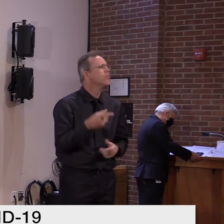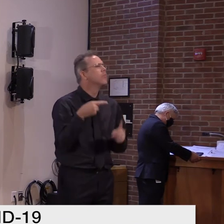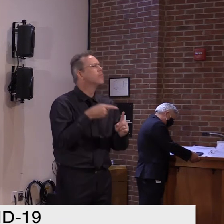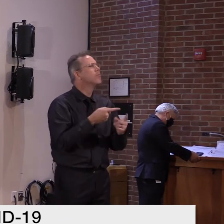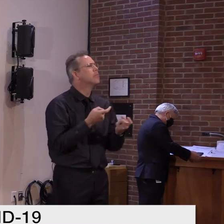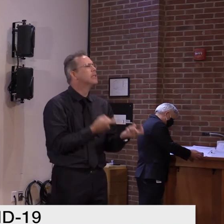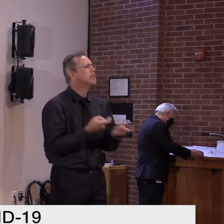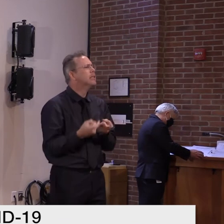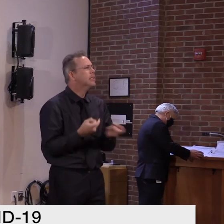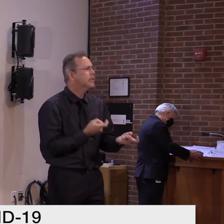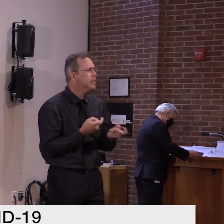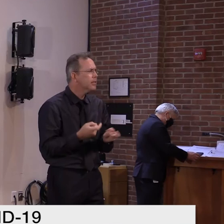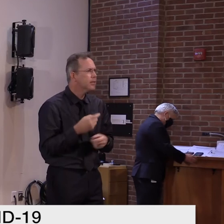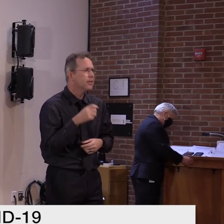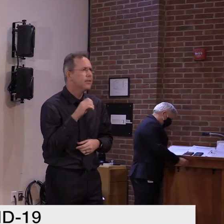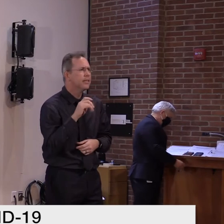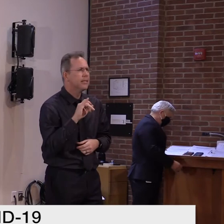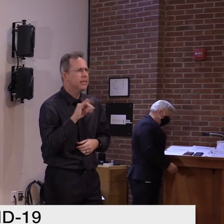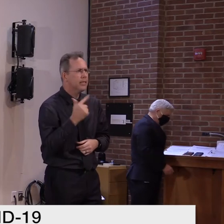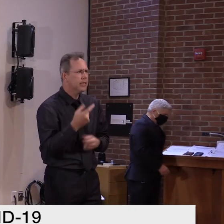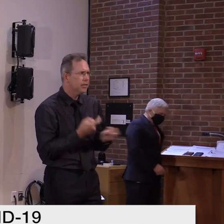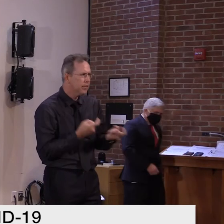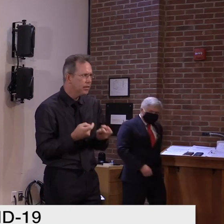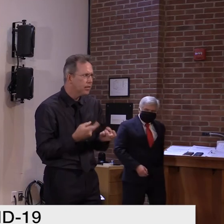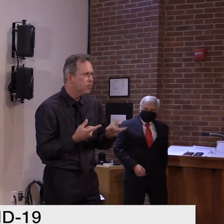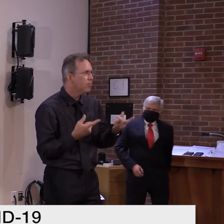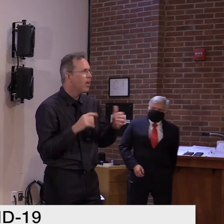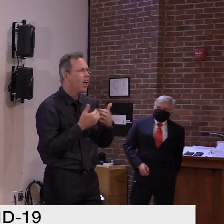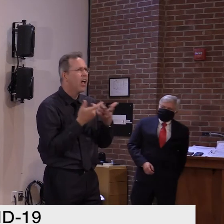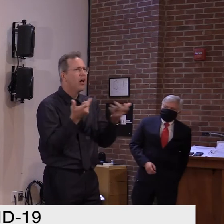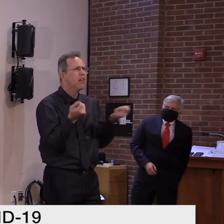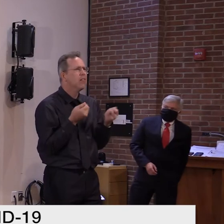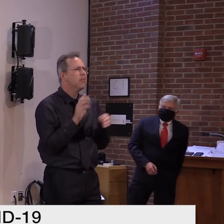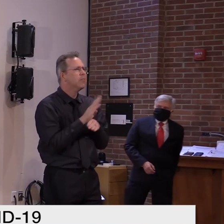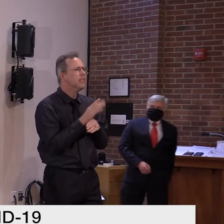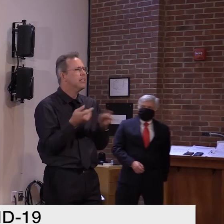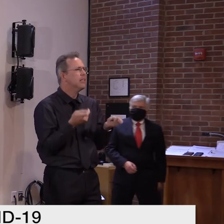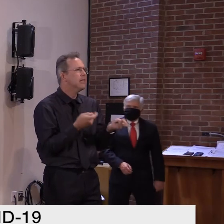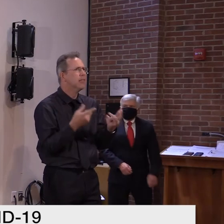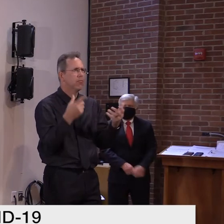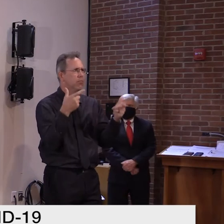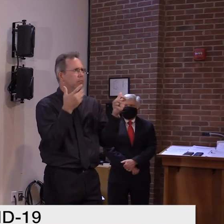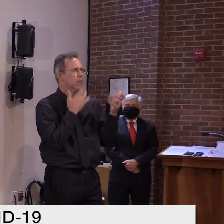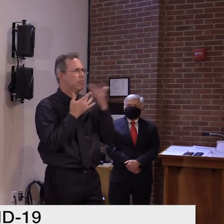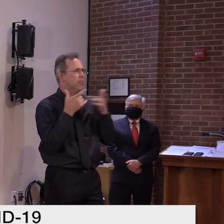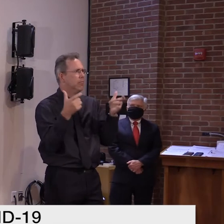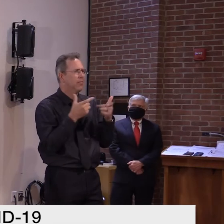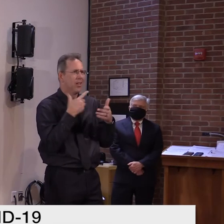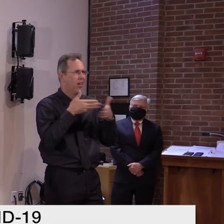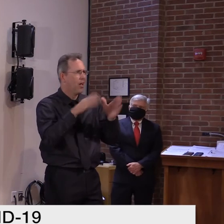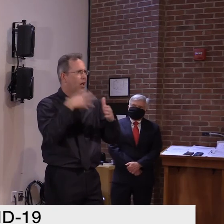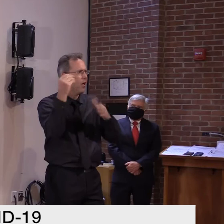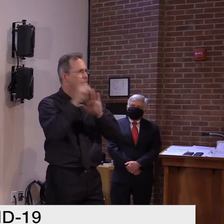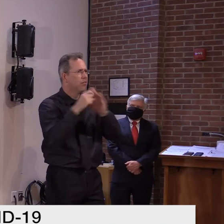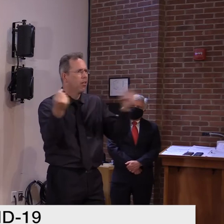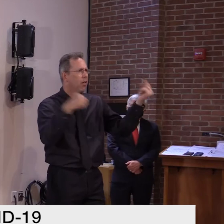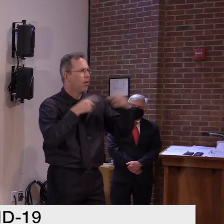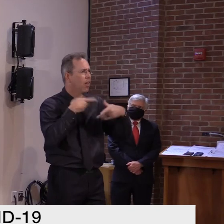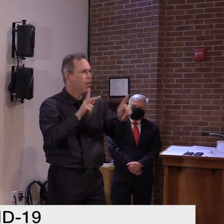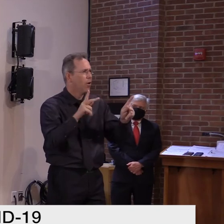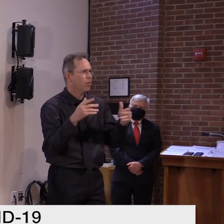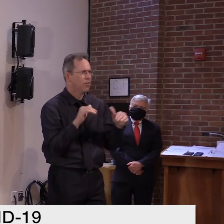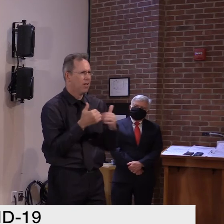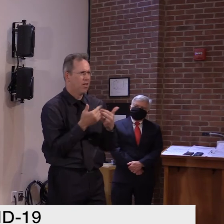areas operate and attract people from other states? Yeah, well, again, the travel policy, yeah. The travel policy in itself is going to,